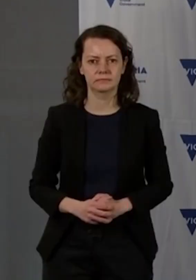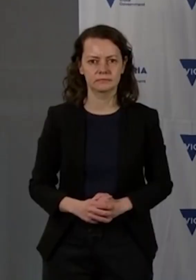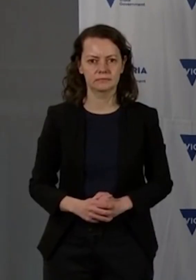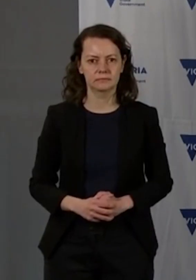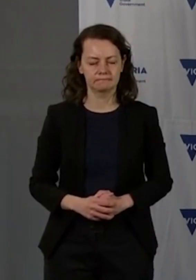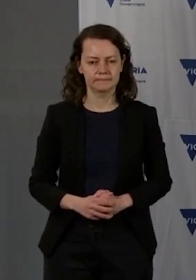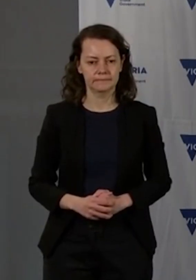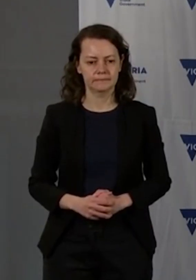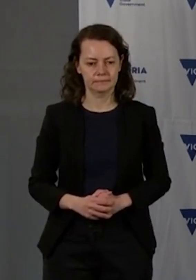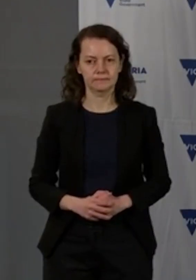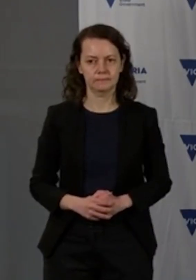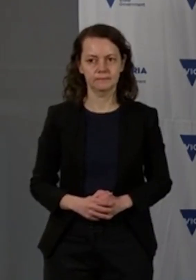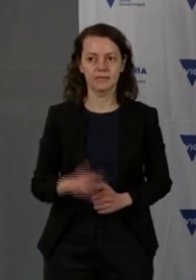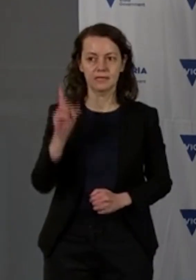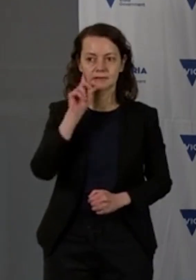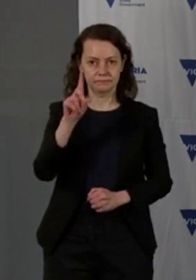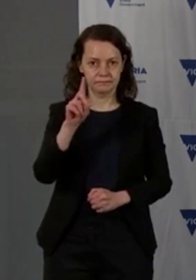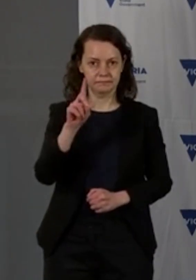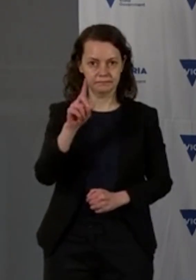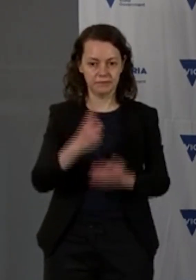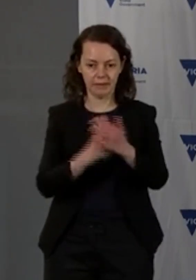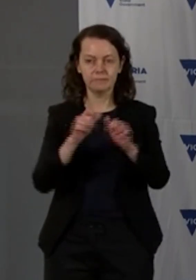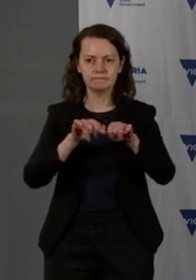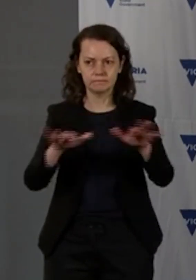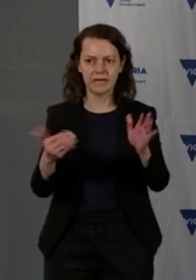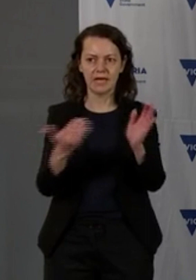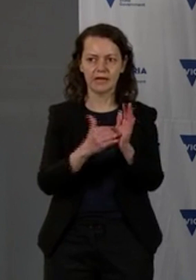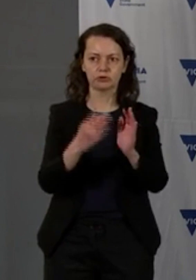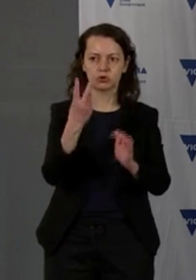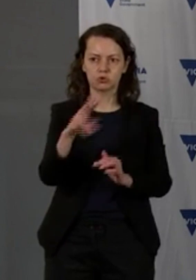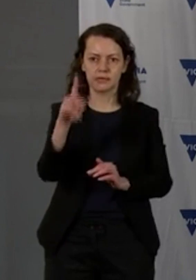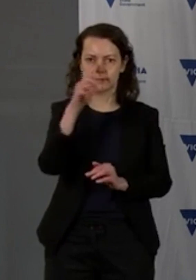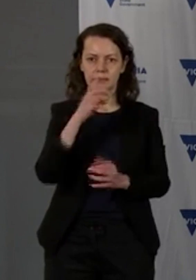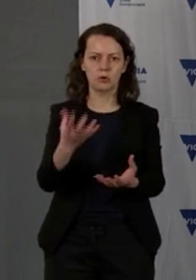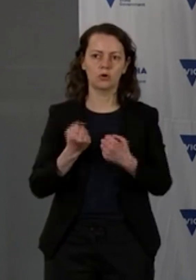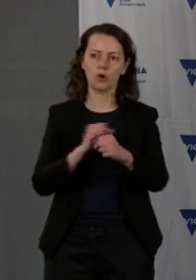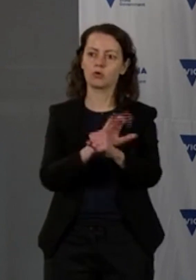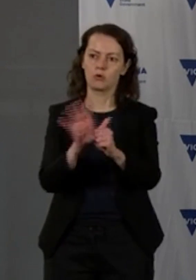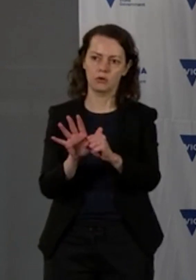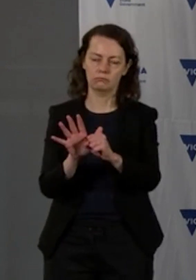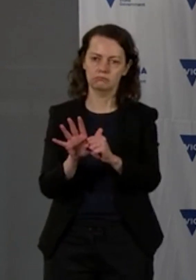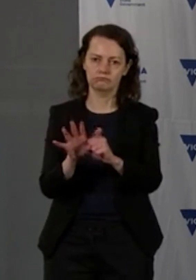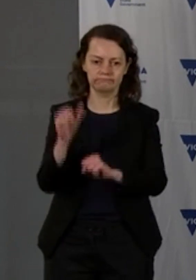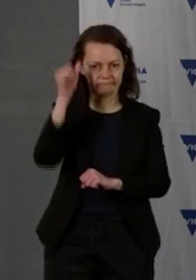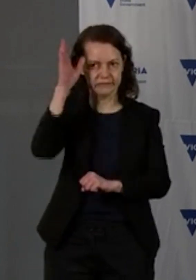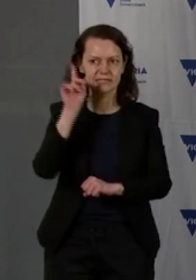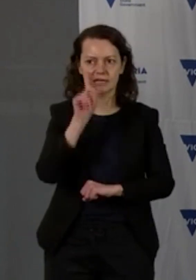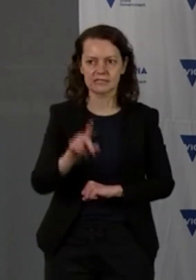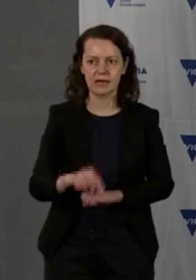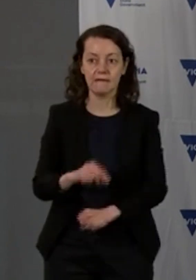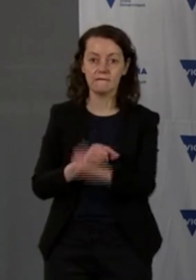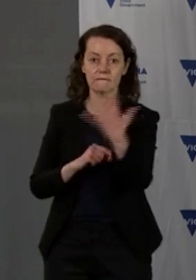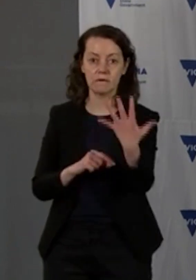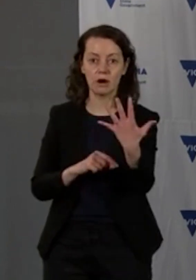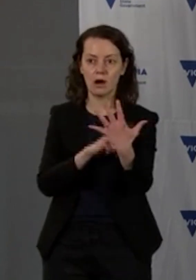So yesterday there were 20 newly locally acquired cases, five